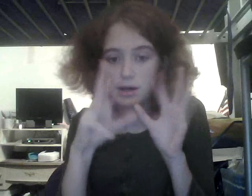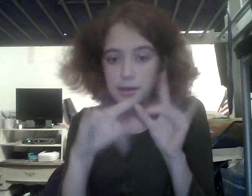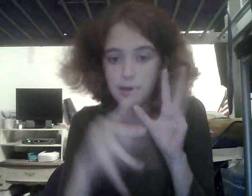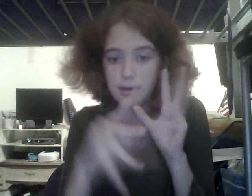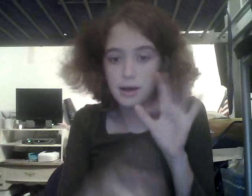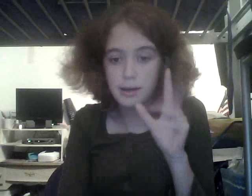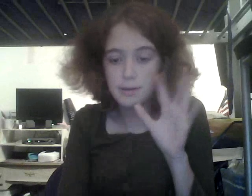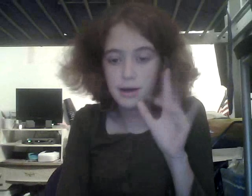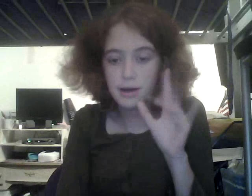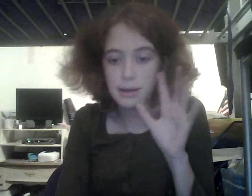bye, bye, bye.